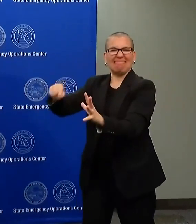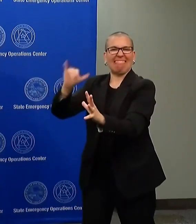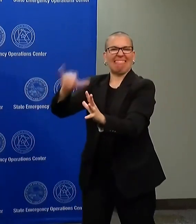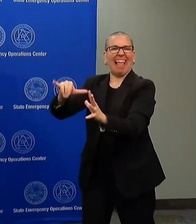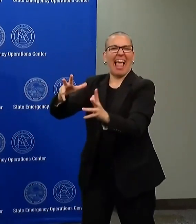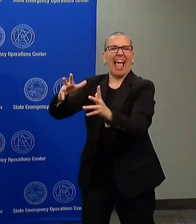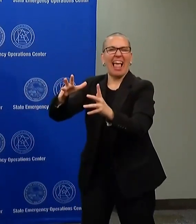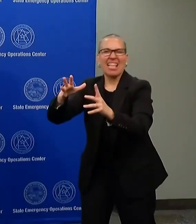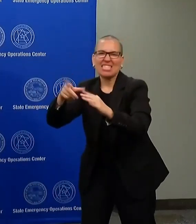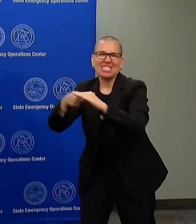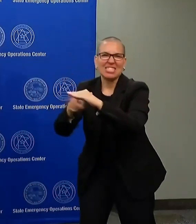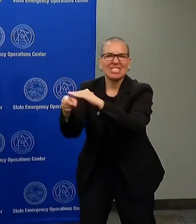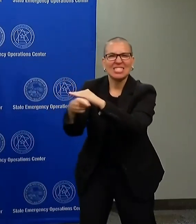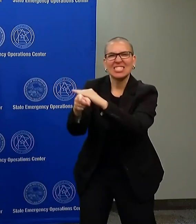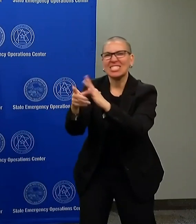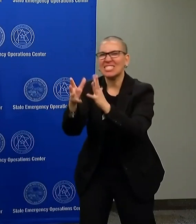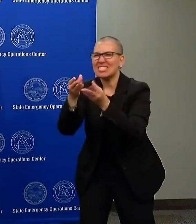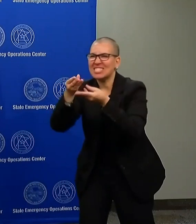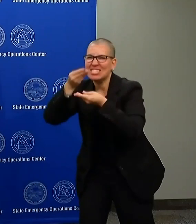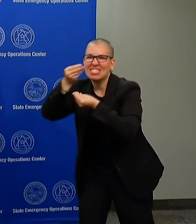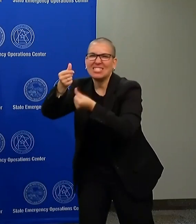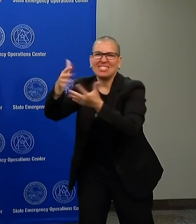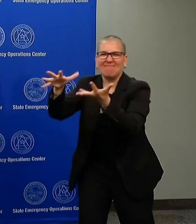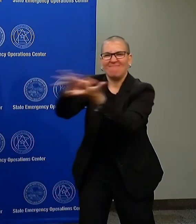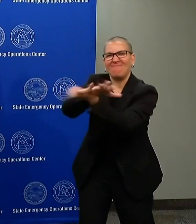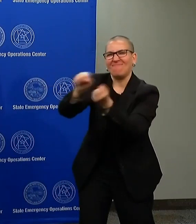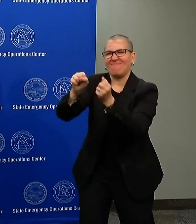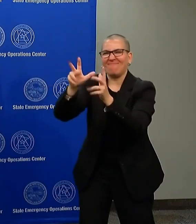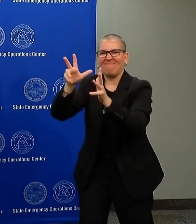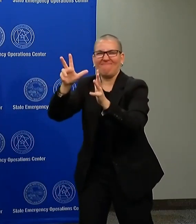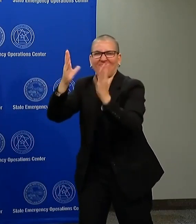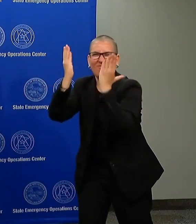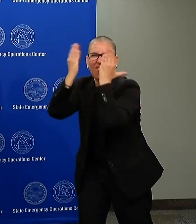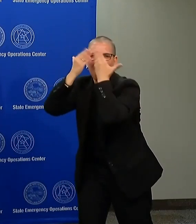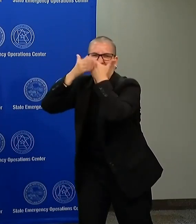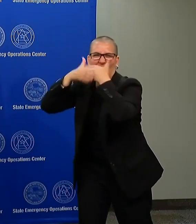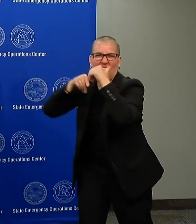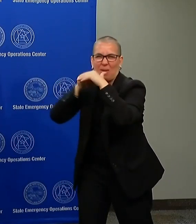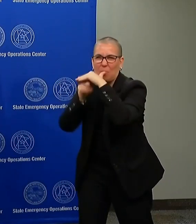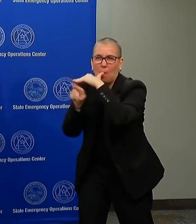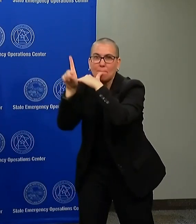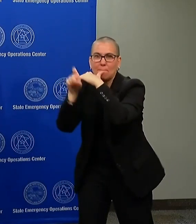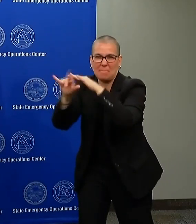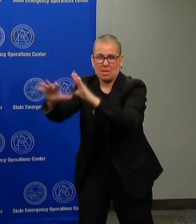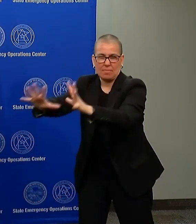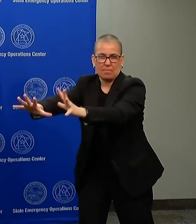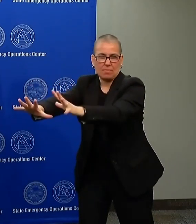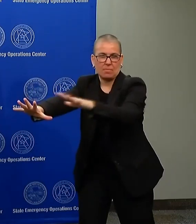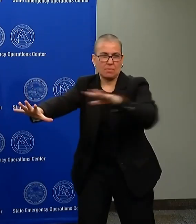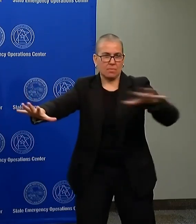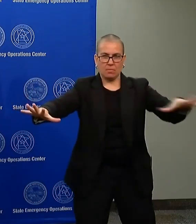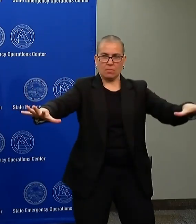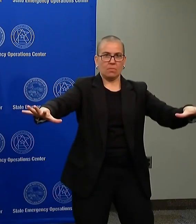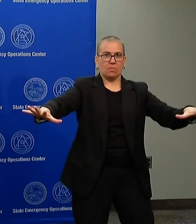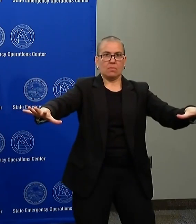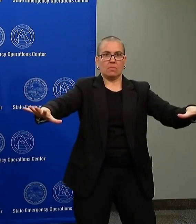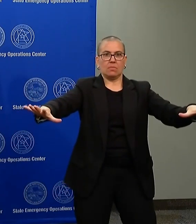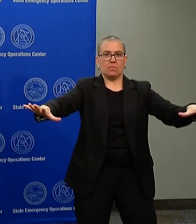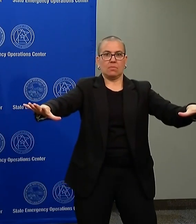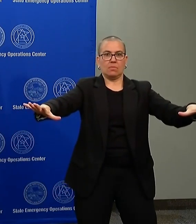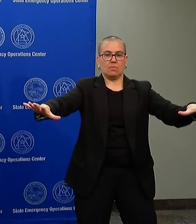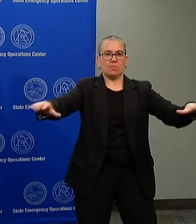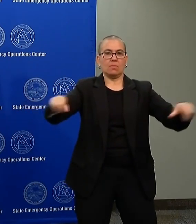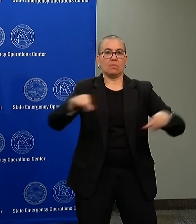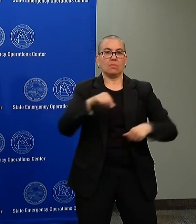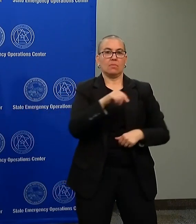from a lot of our friends who have been in the movement here and say in Minnesota for a very long time is that you have